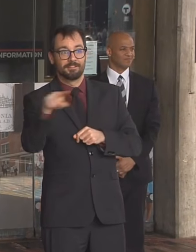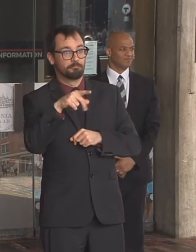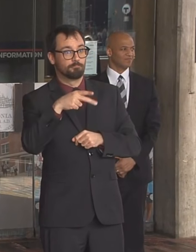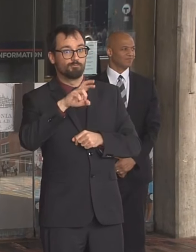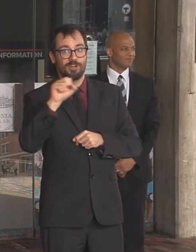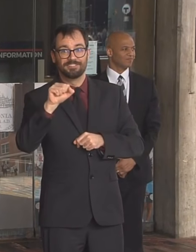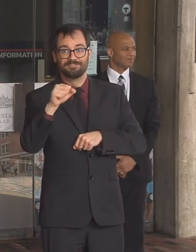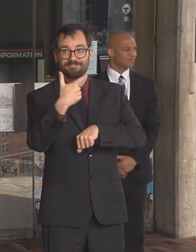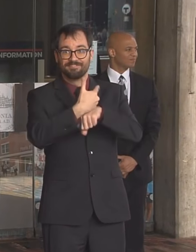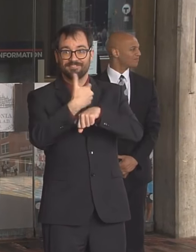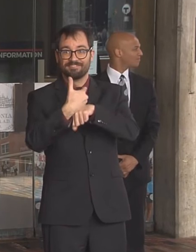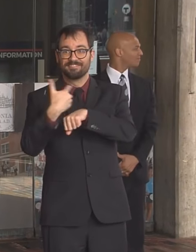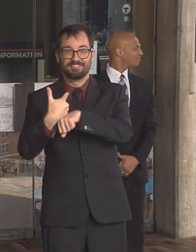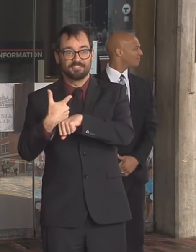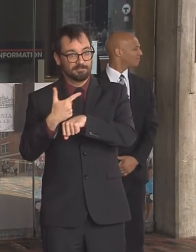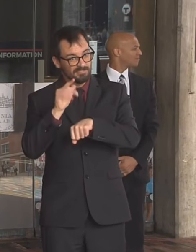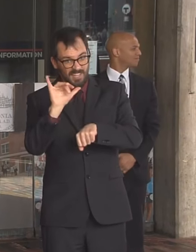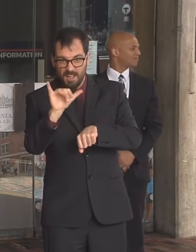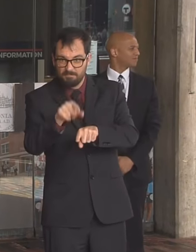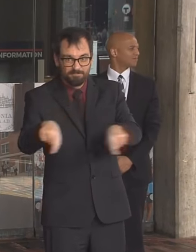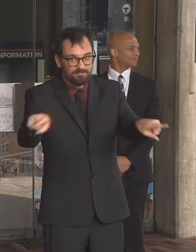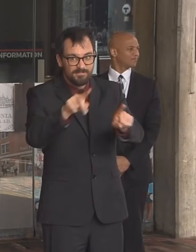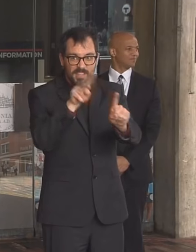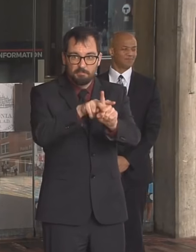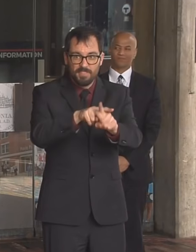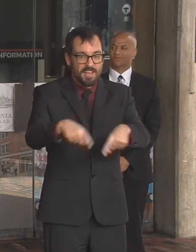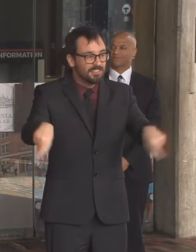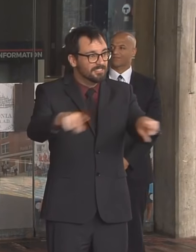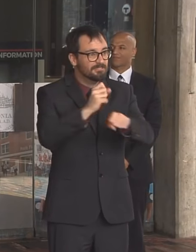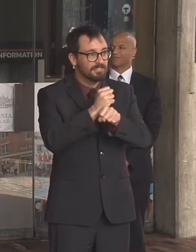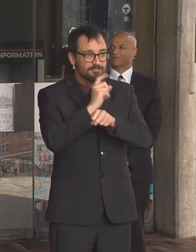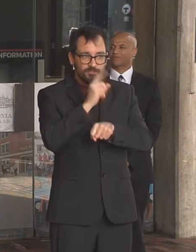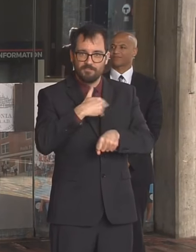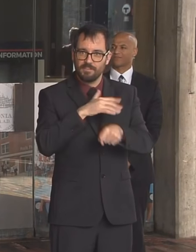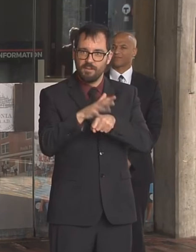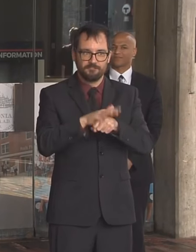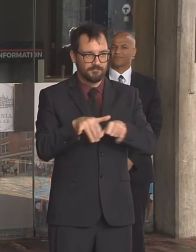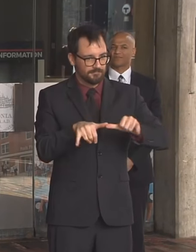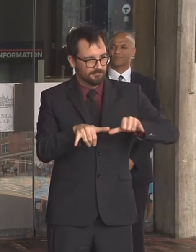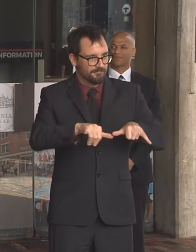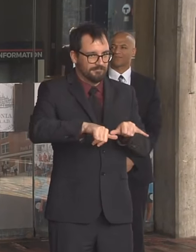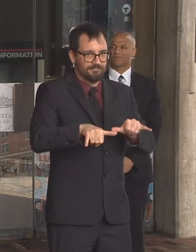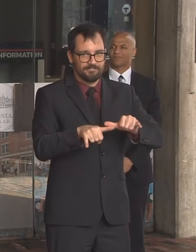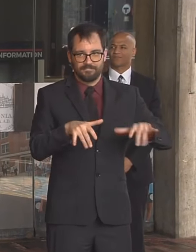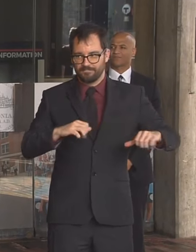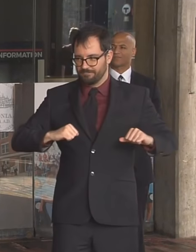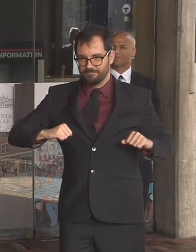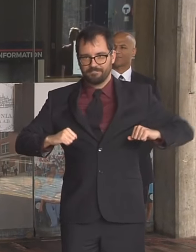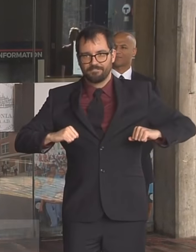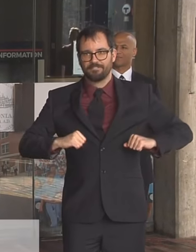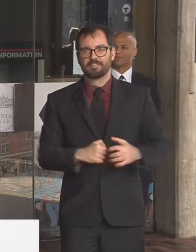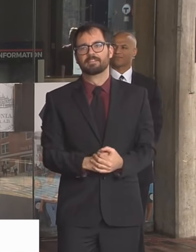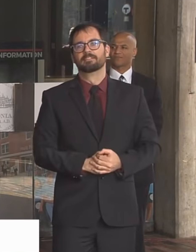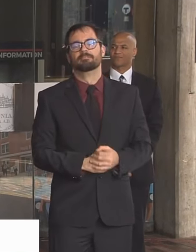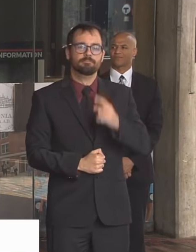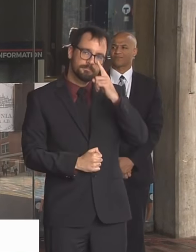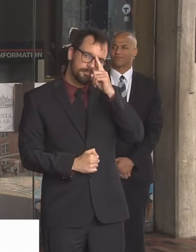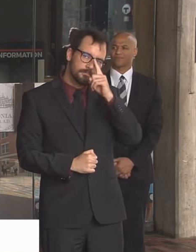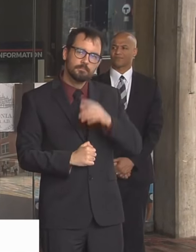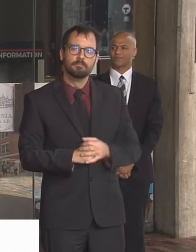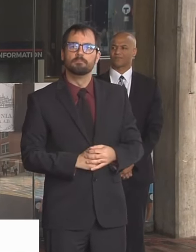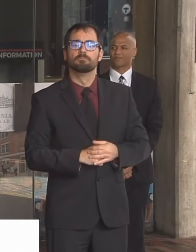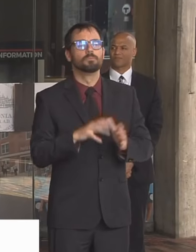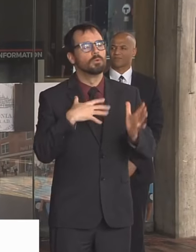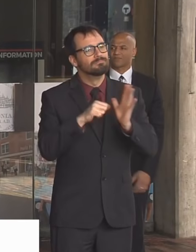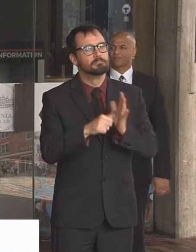available for folks so that we can continue doing that i'm really insisting on no crowds or gatherings six feet between people